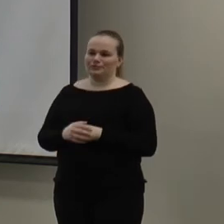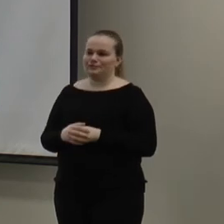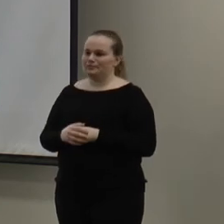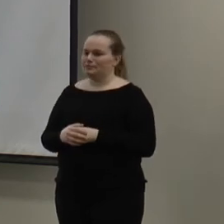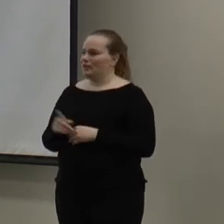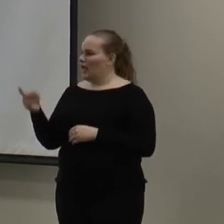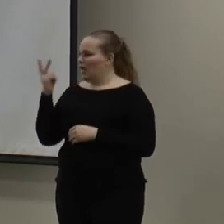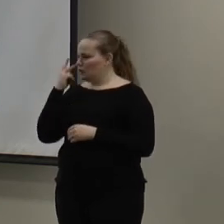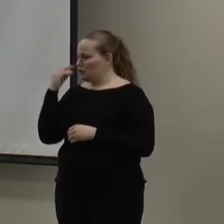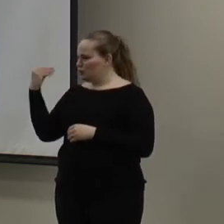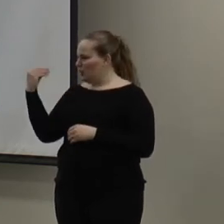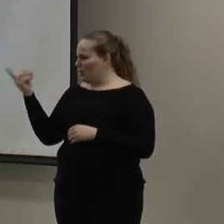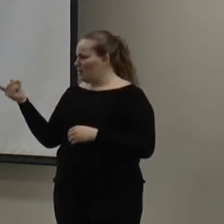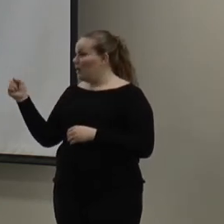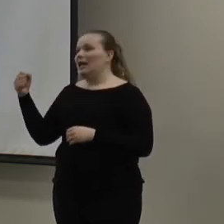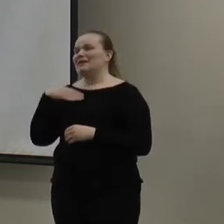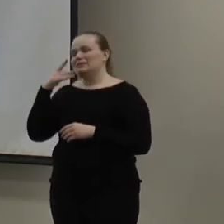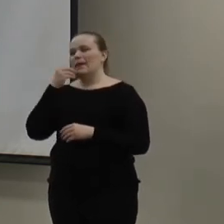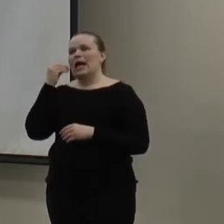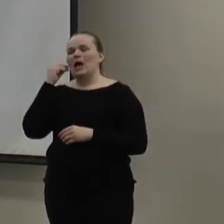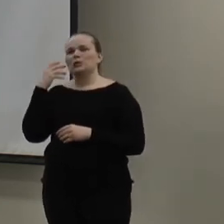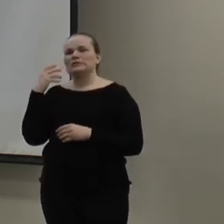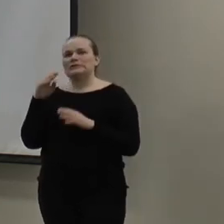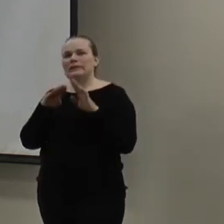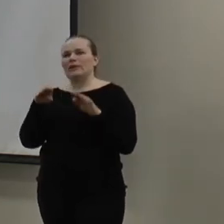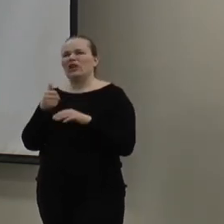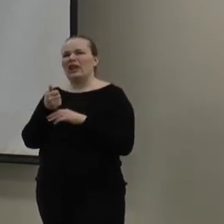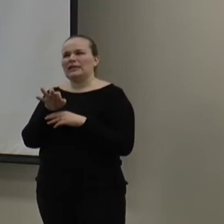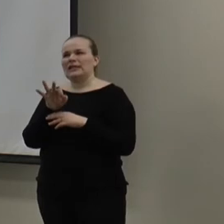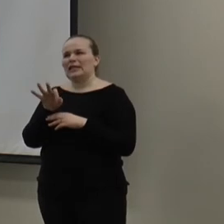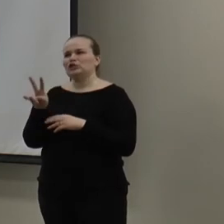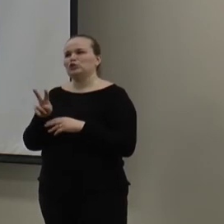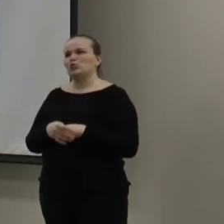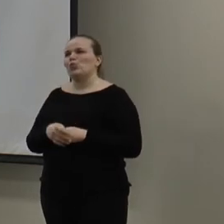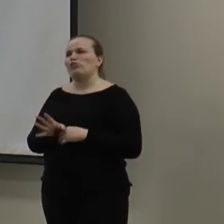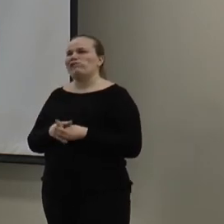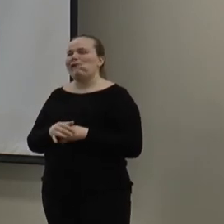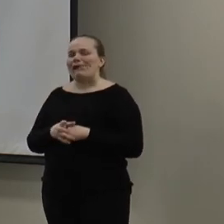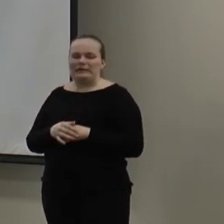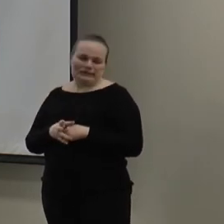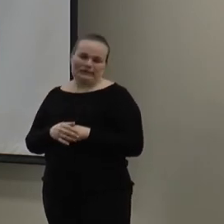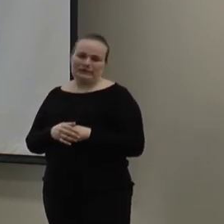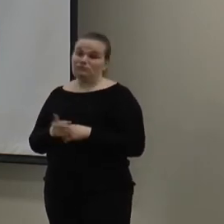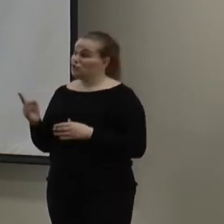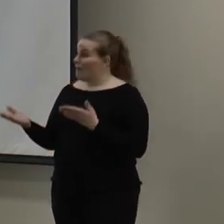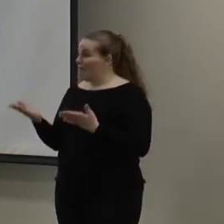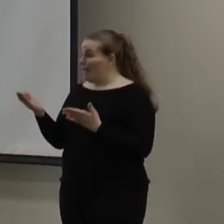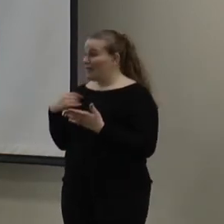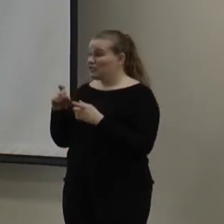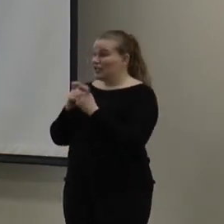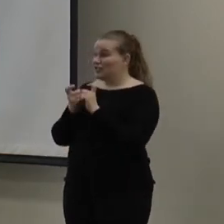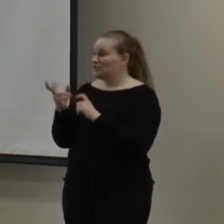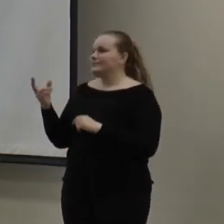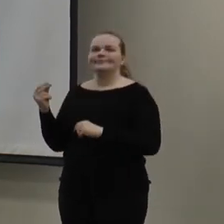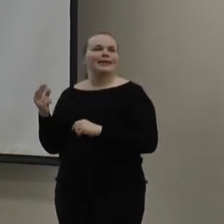I saw you shaking your head. Yeah, because my house was built in 1992. Oh, well, so it might be like changes.